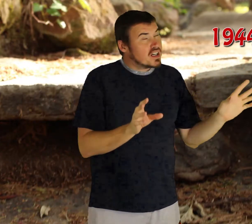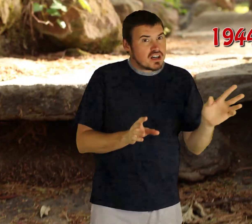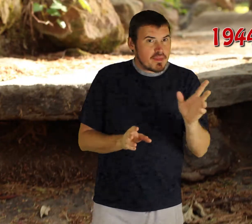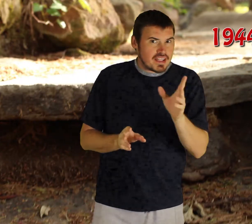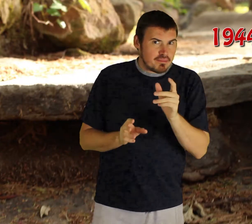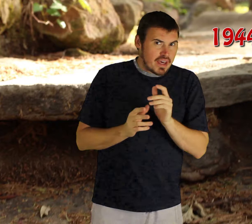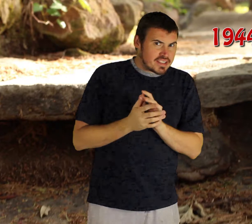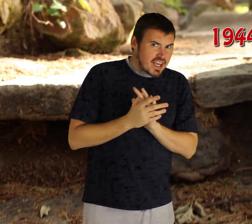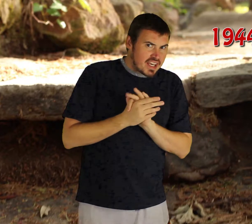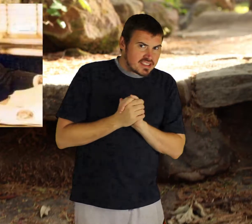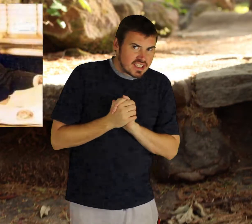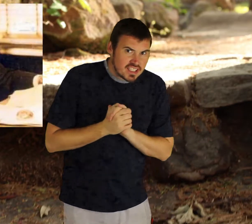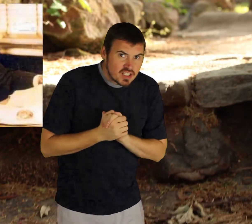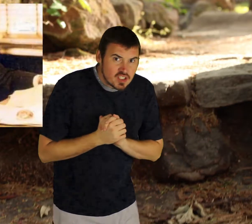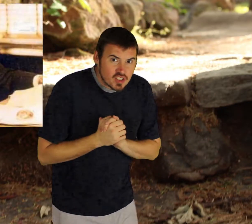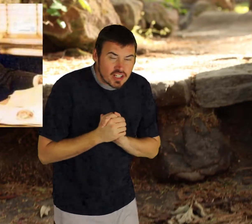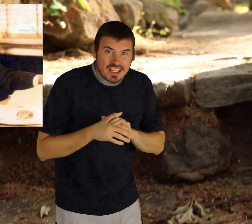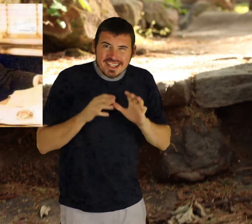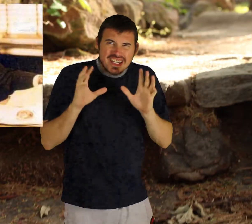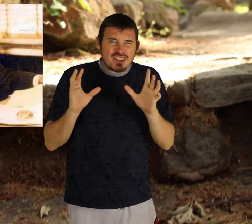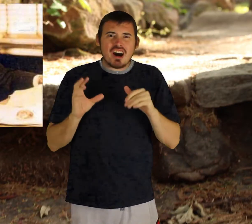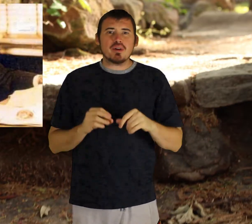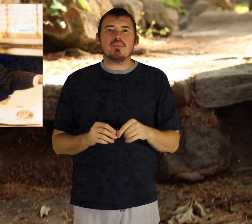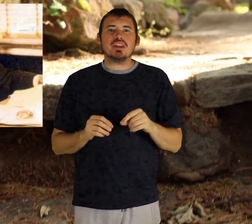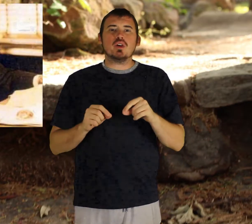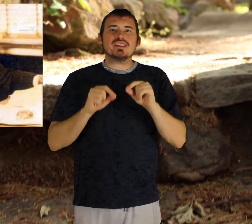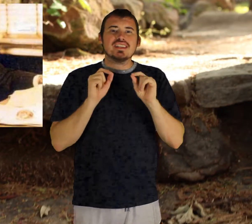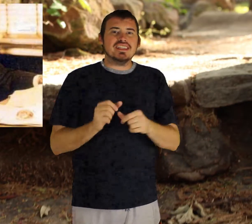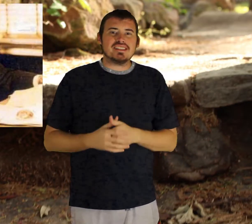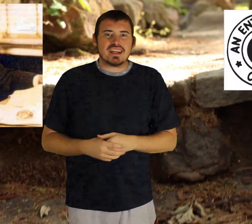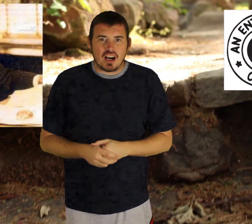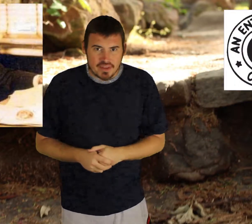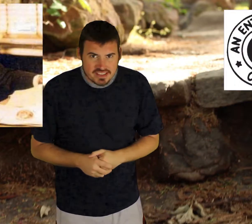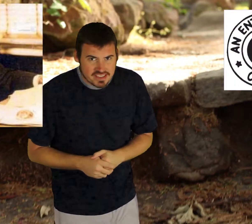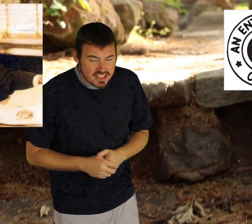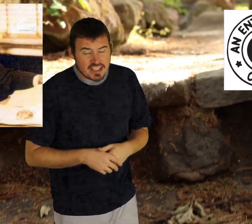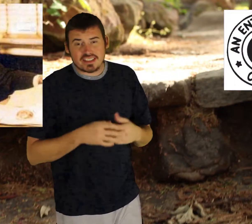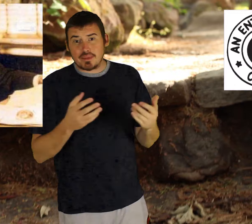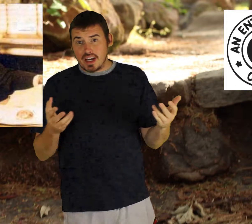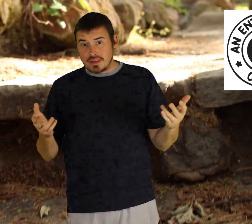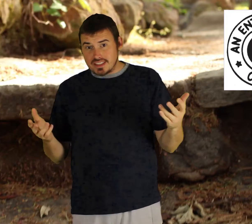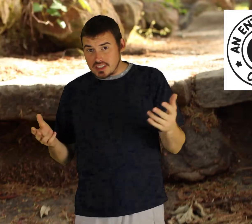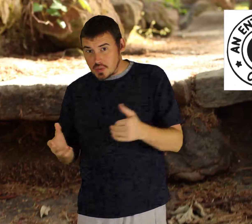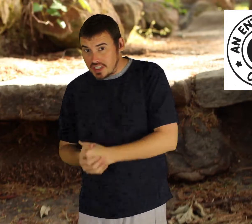a man named max games started a little combo company known as ec comics entertainment comics as it were